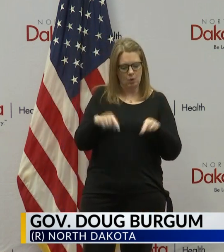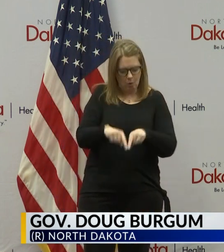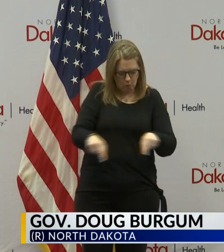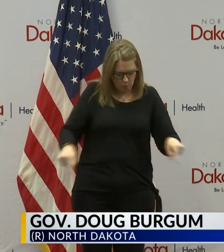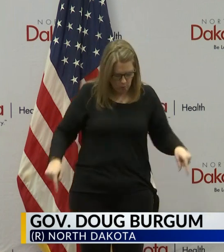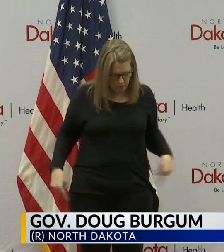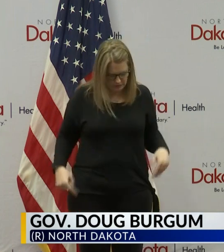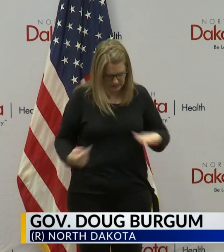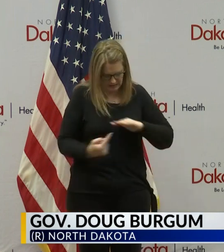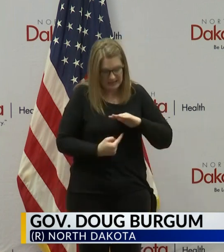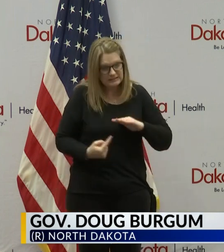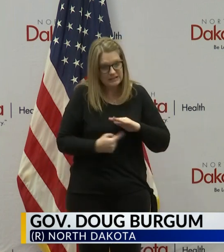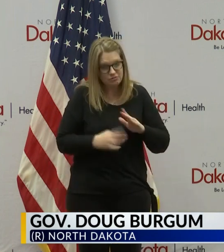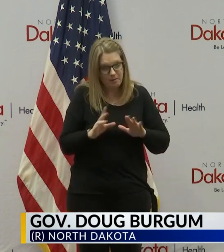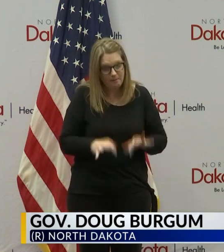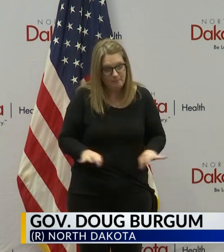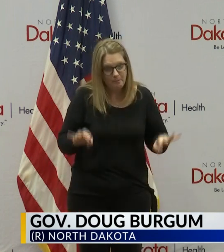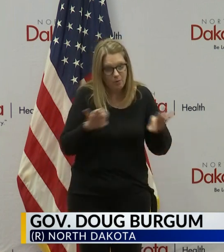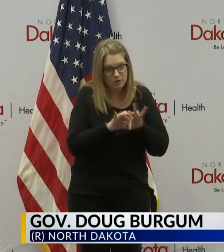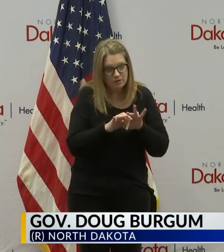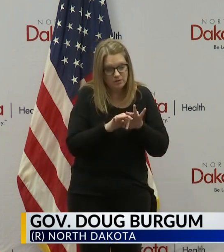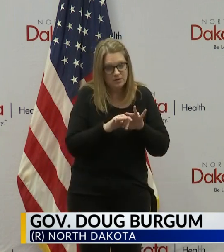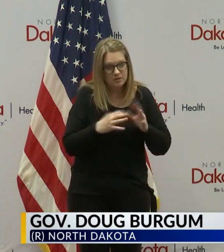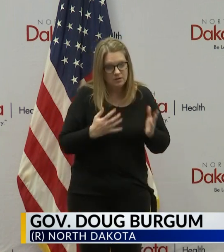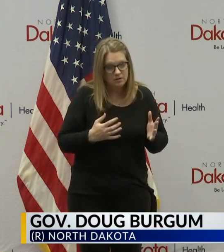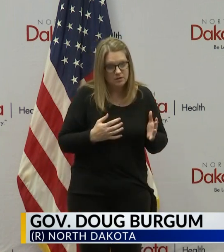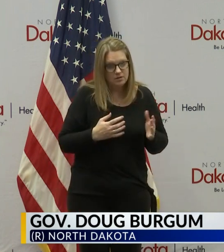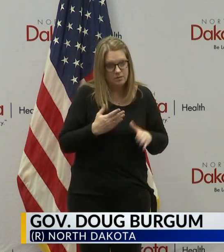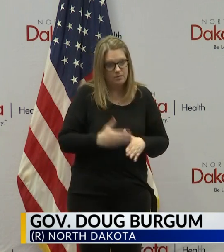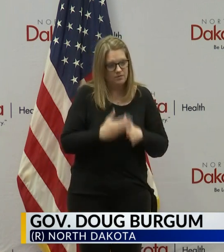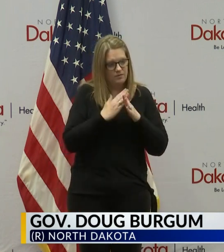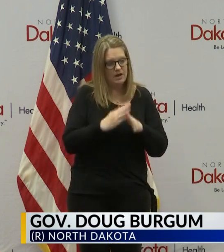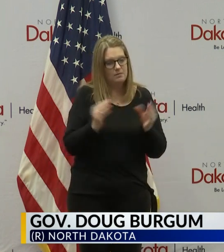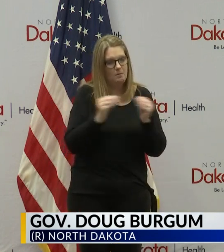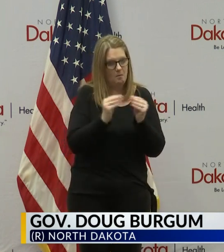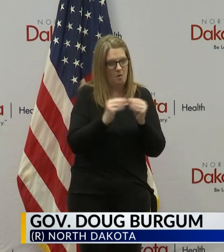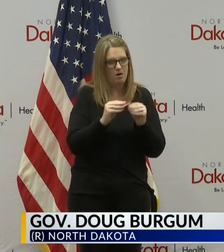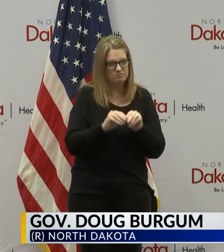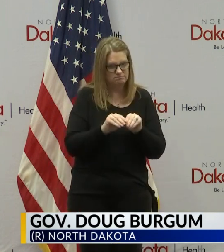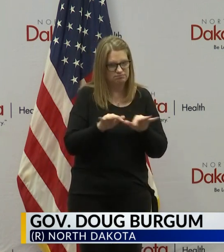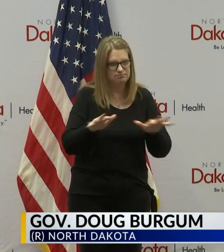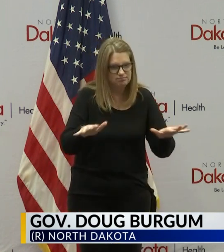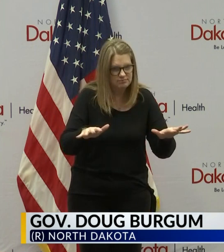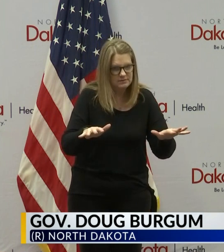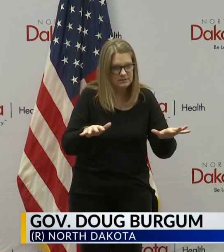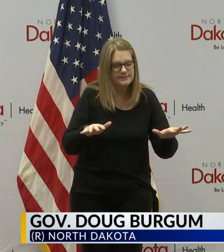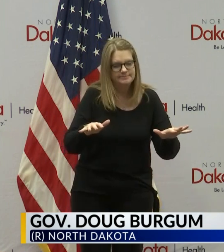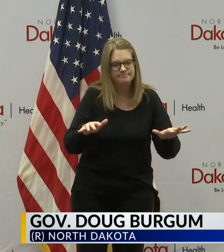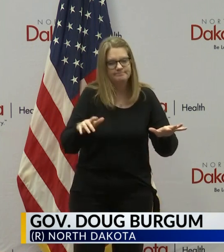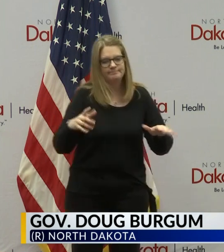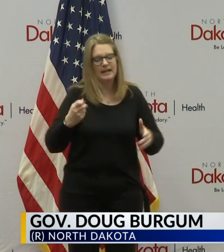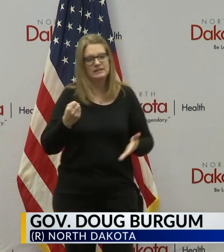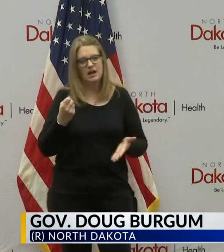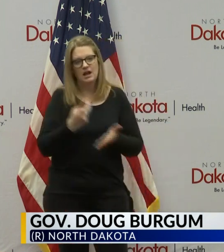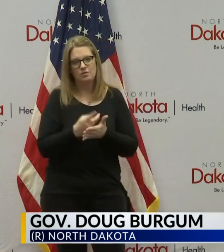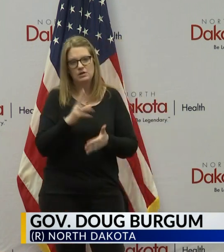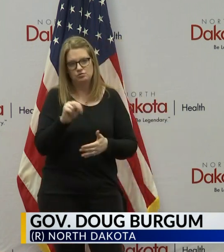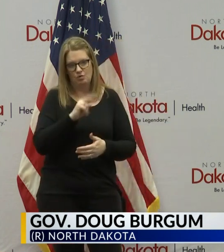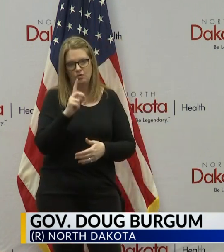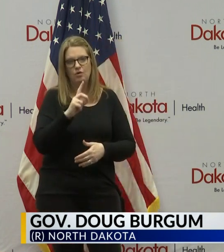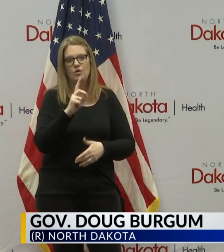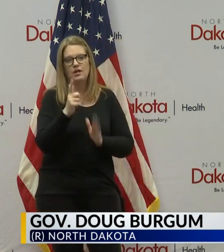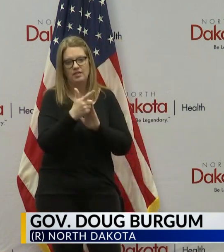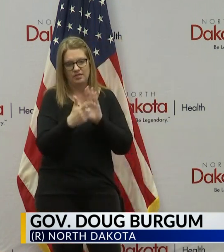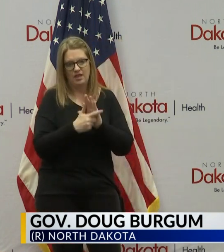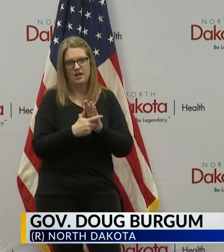isolation are critically important at this juncture to prevent further spread therefore is authorized by North Dakota law state